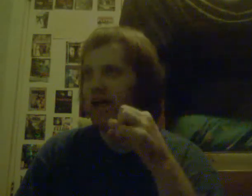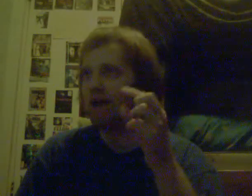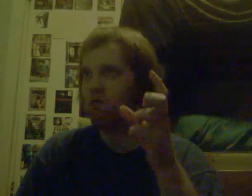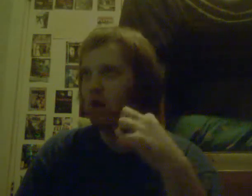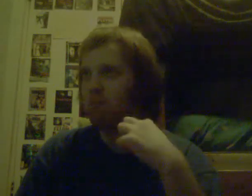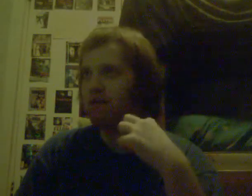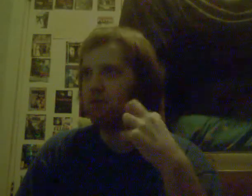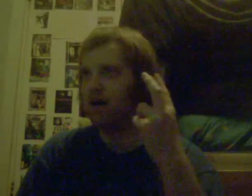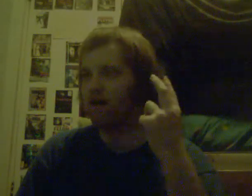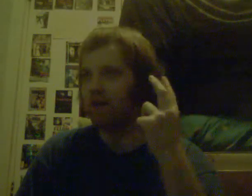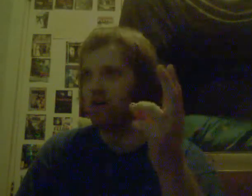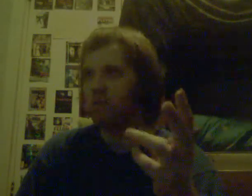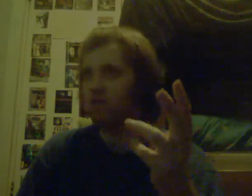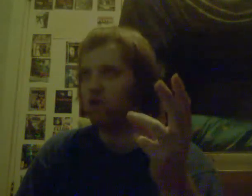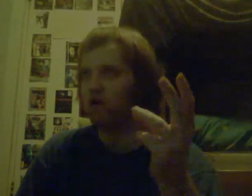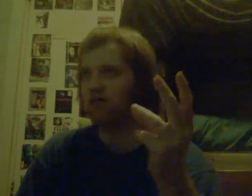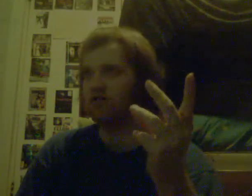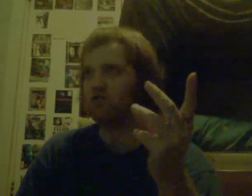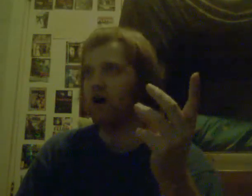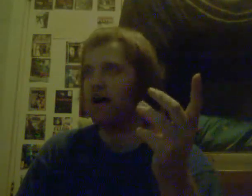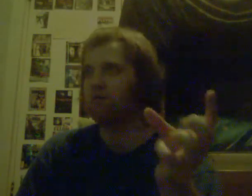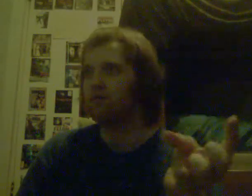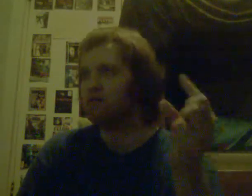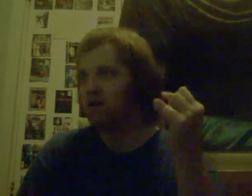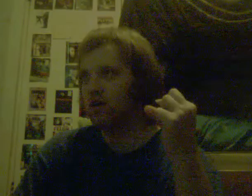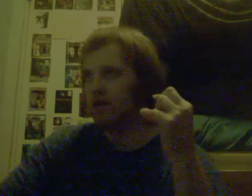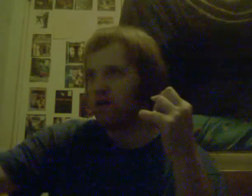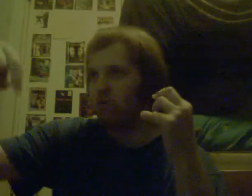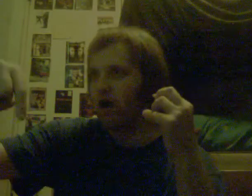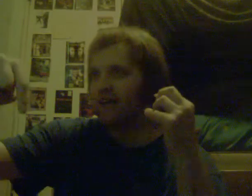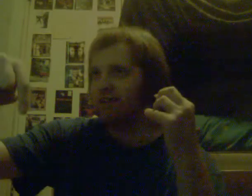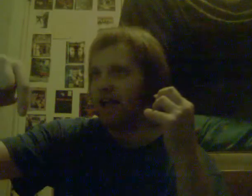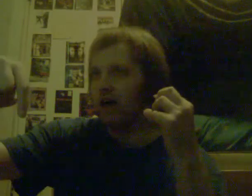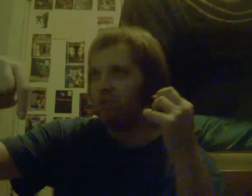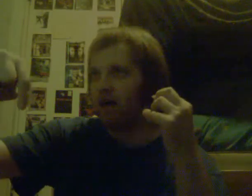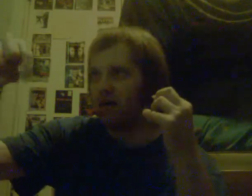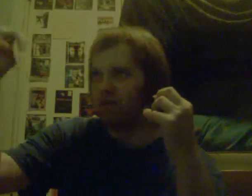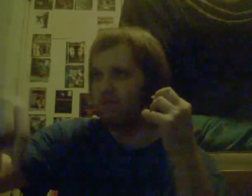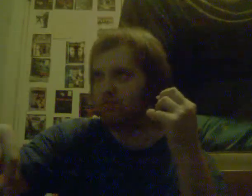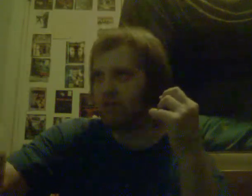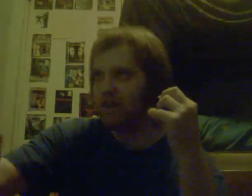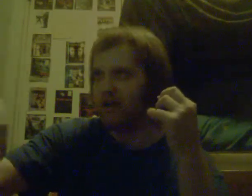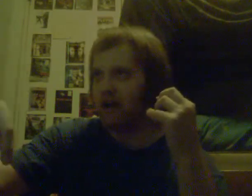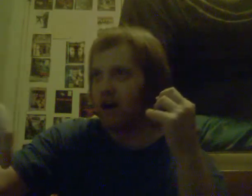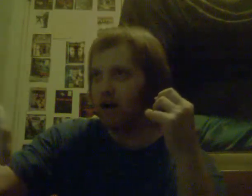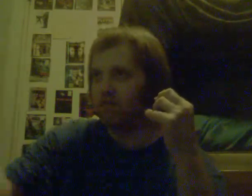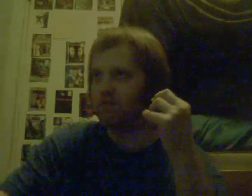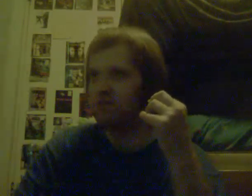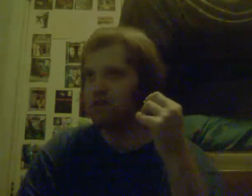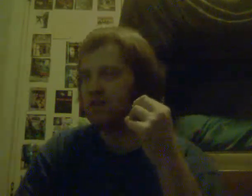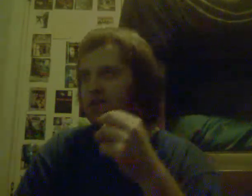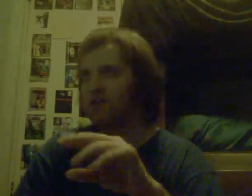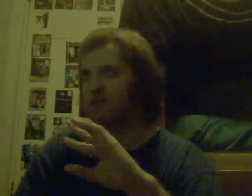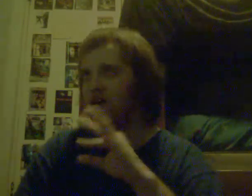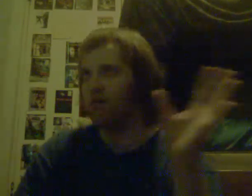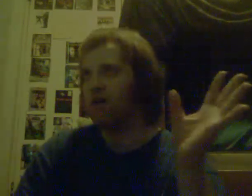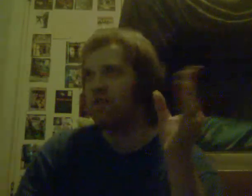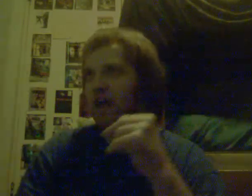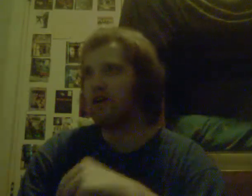game you want me to play if i go up to 200 subscribers write it down there in the comments so thank